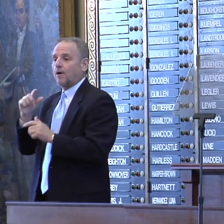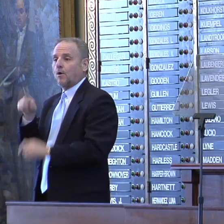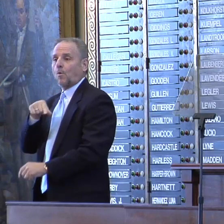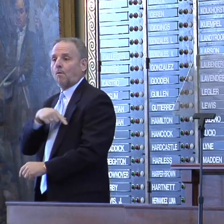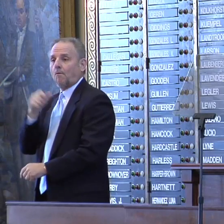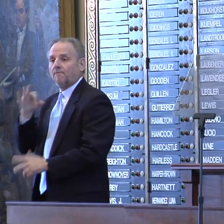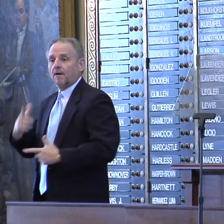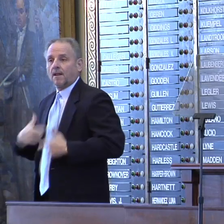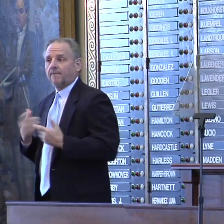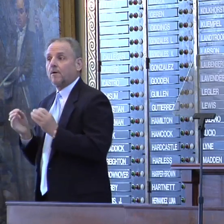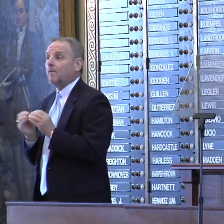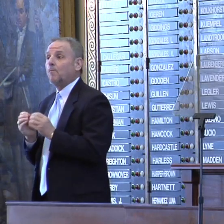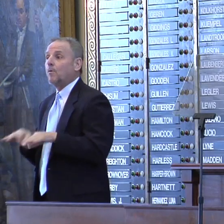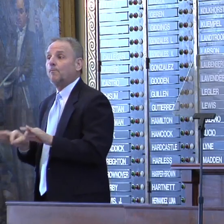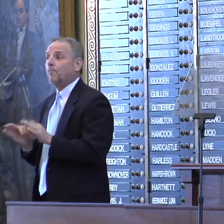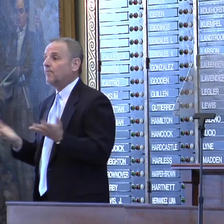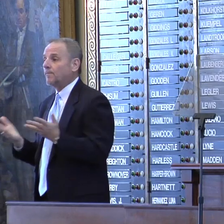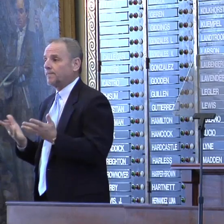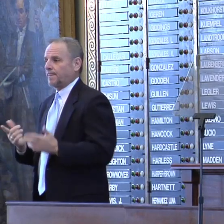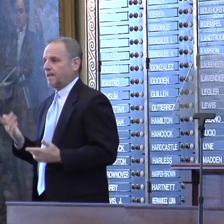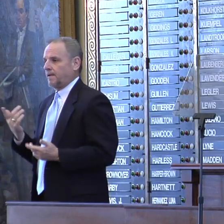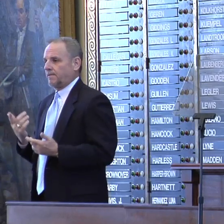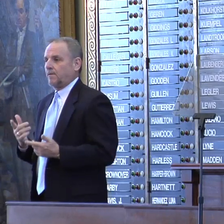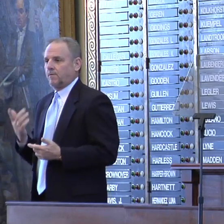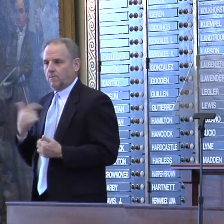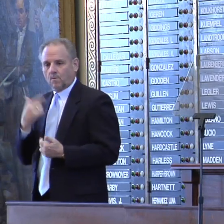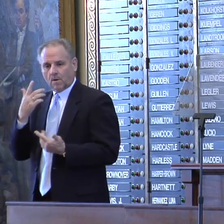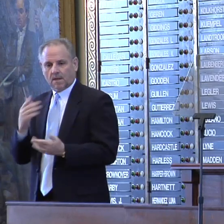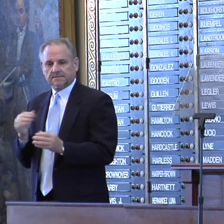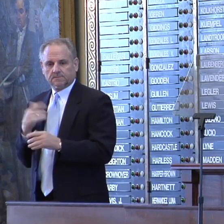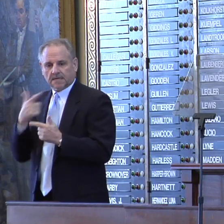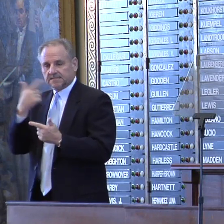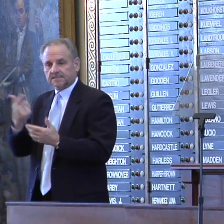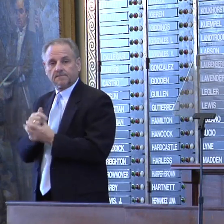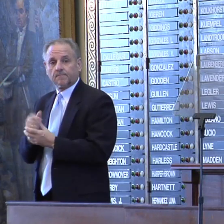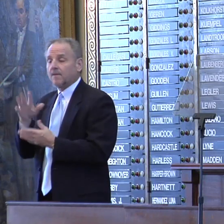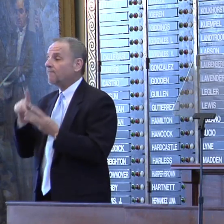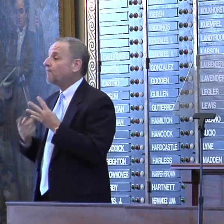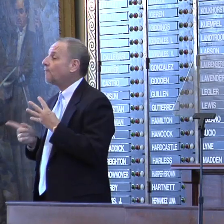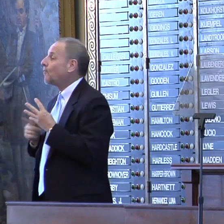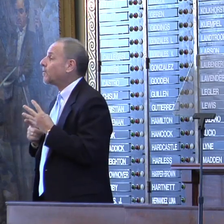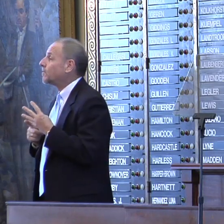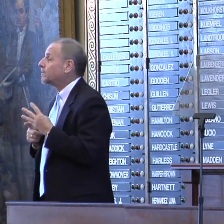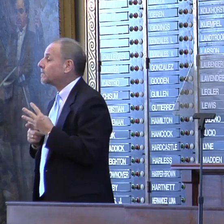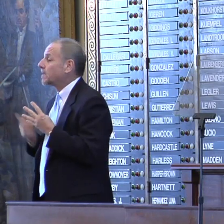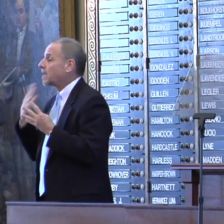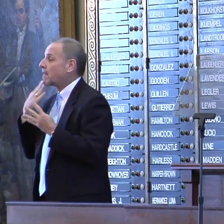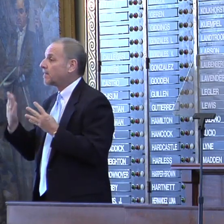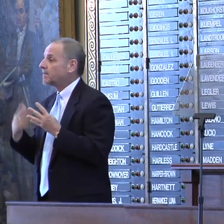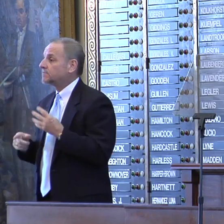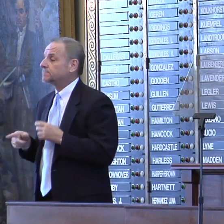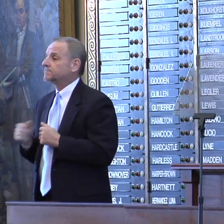life, and more importantly, lives saved. And fourth, thanks